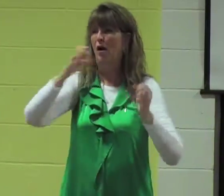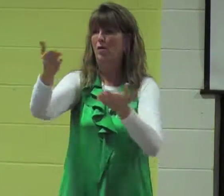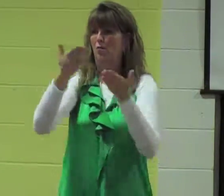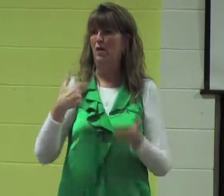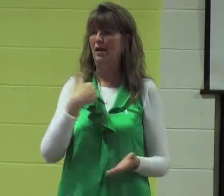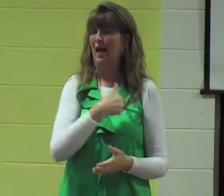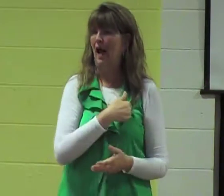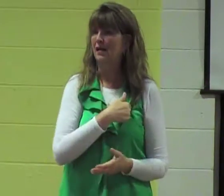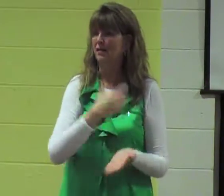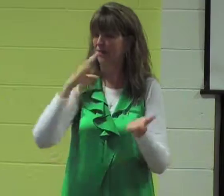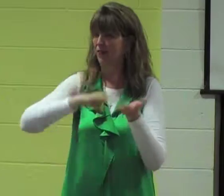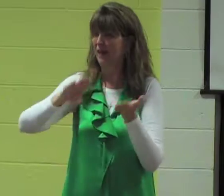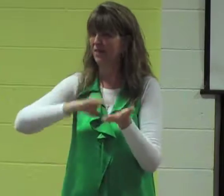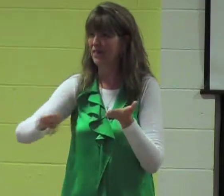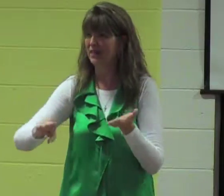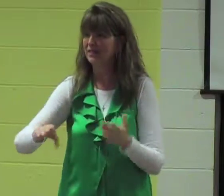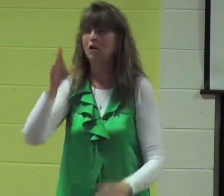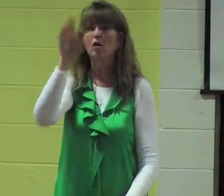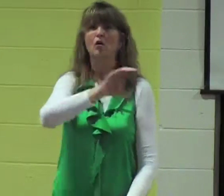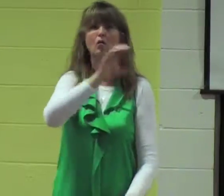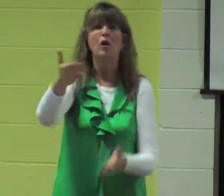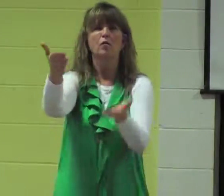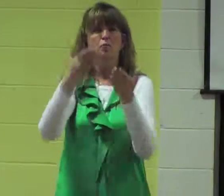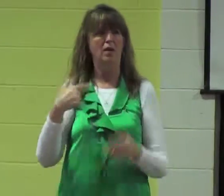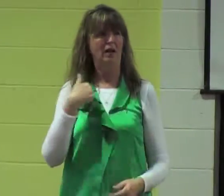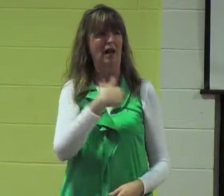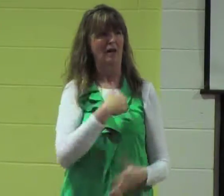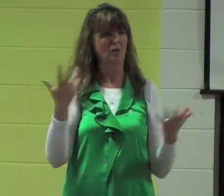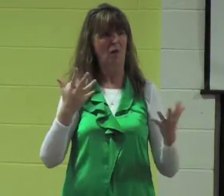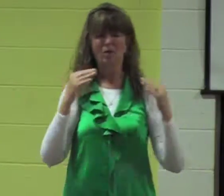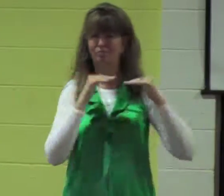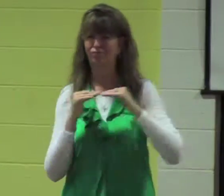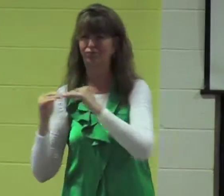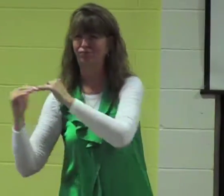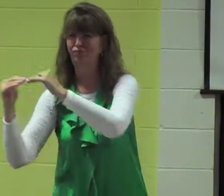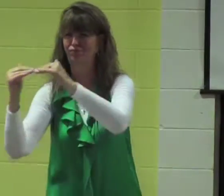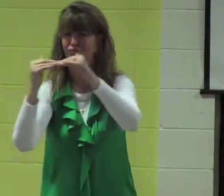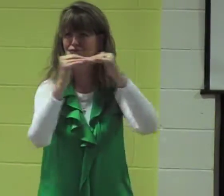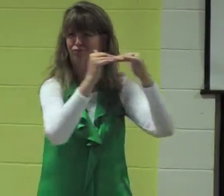we are equal God brings us at the cross we receive forgiveness